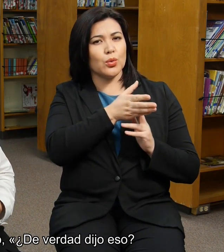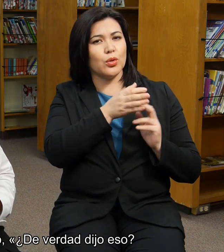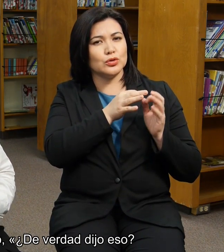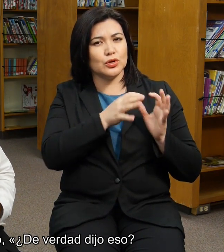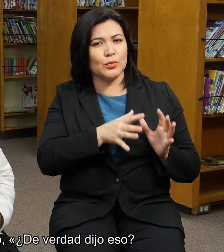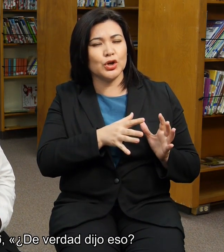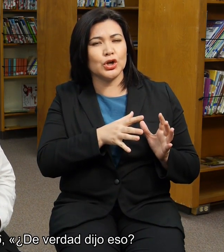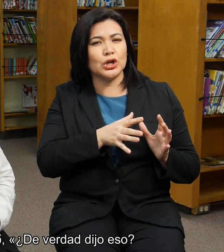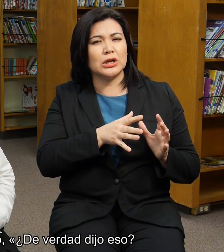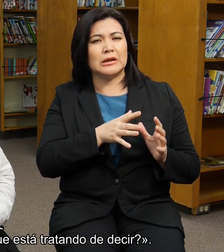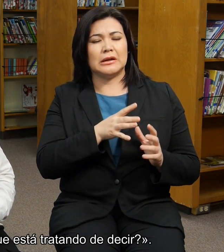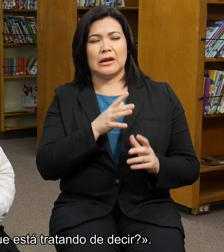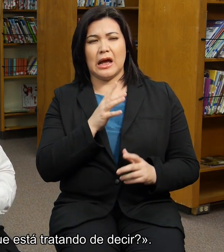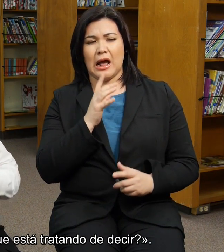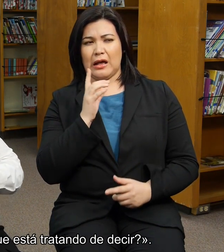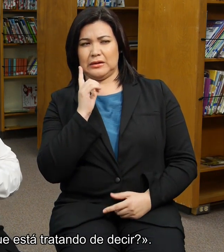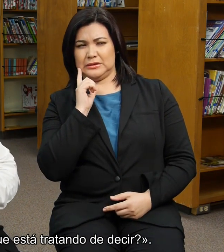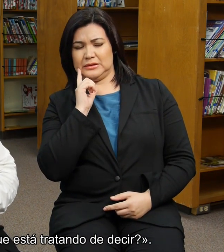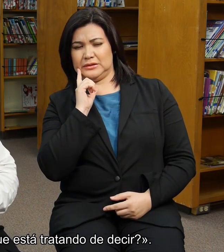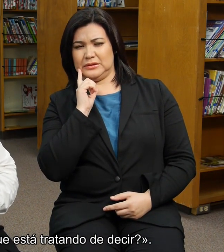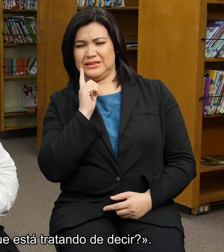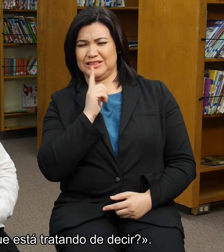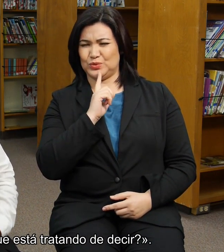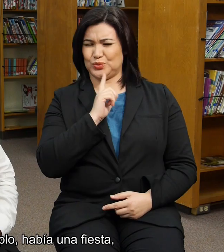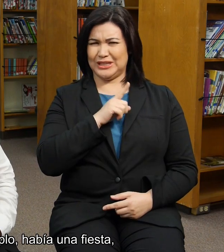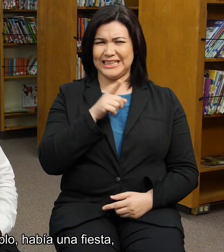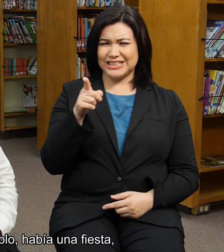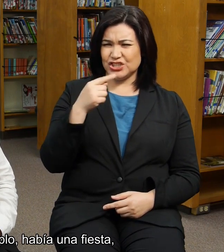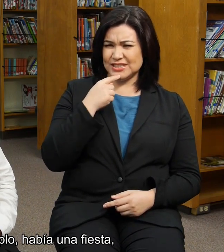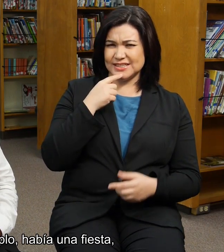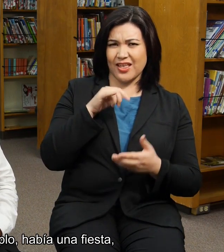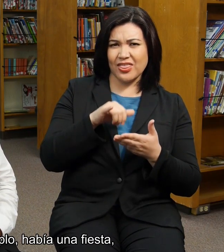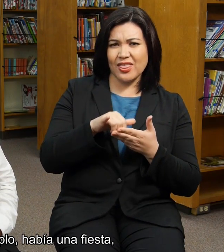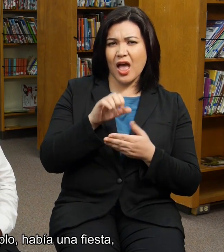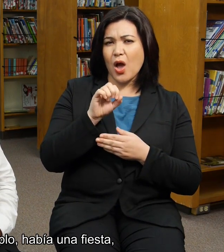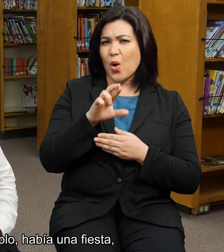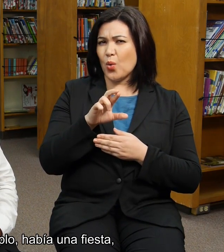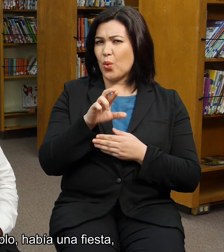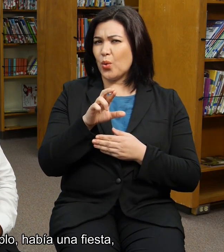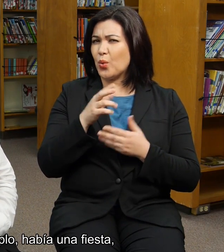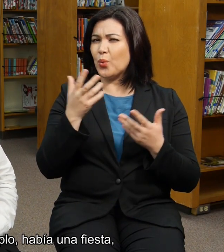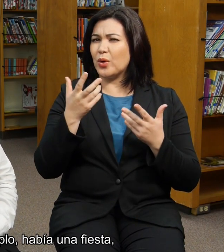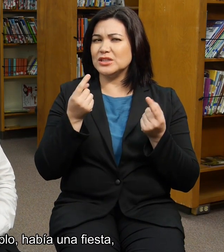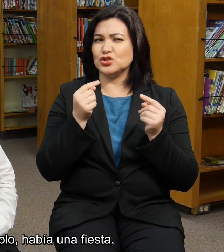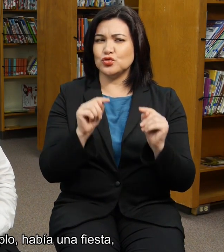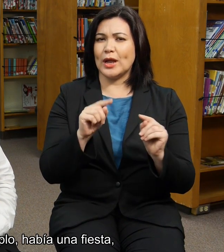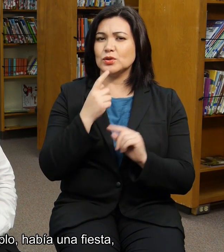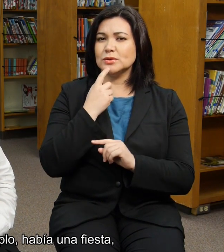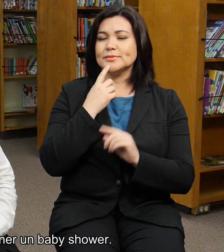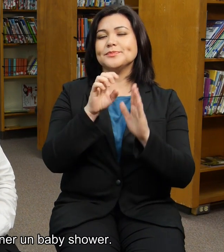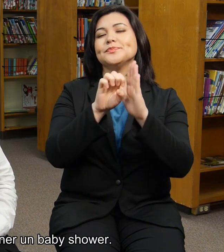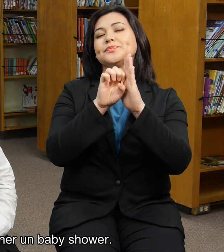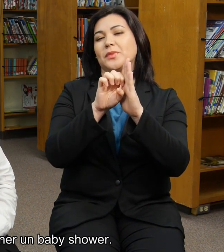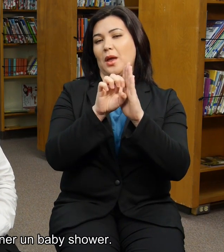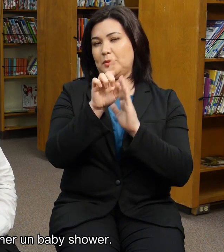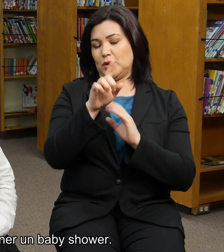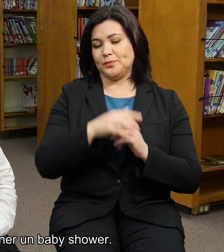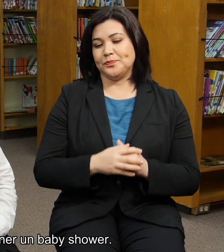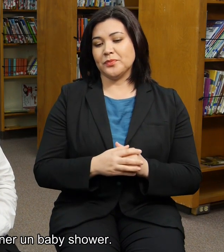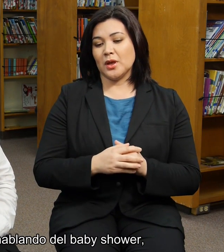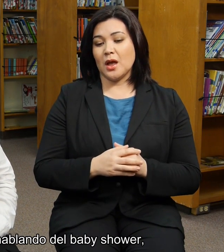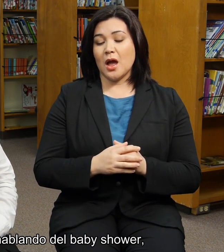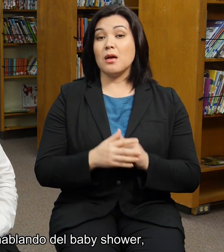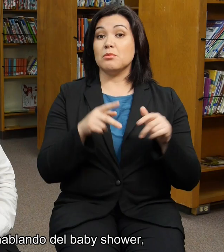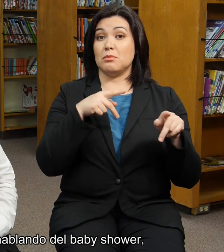did she say that or is this what you're trying to say? You know, like, for example, there was a party, they were going to have a baby